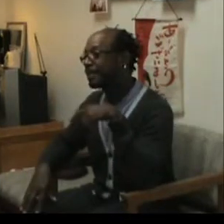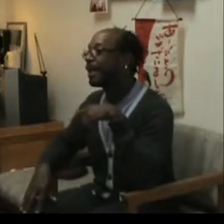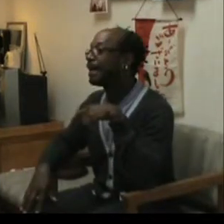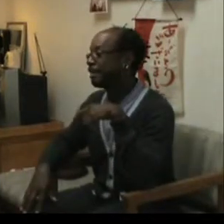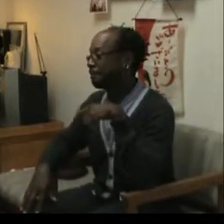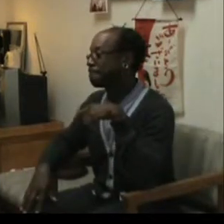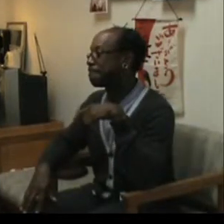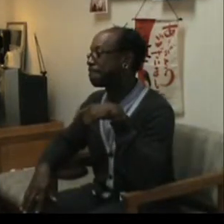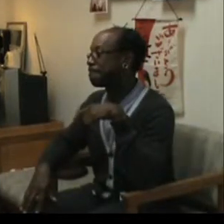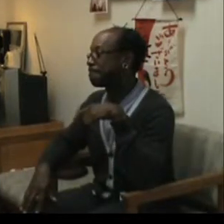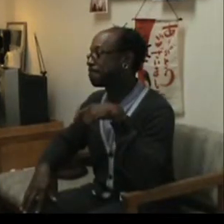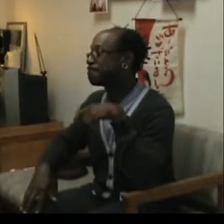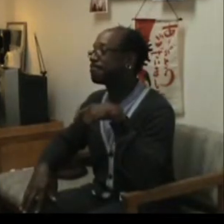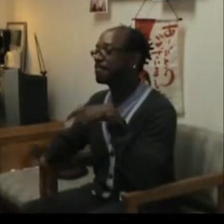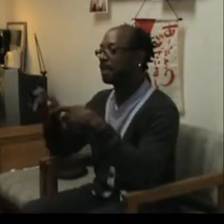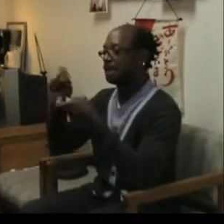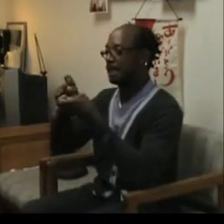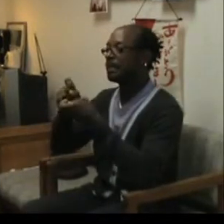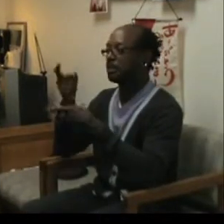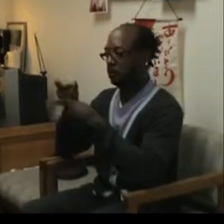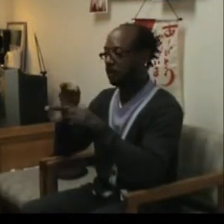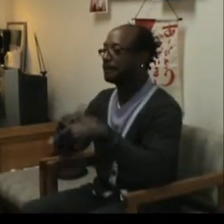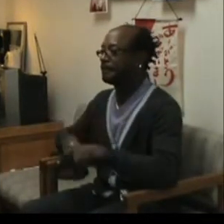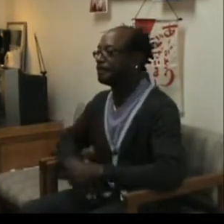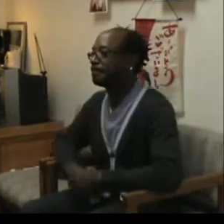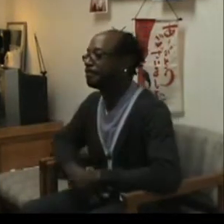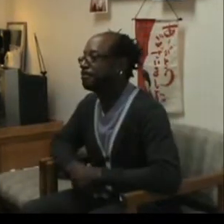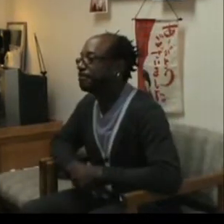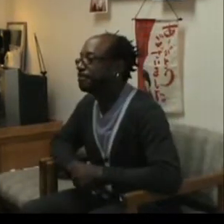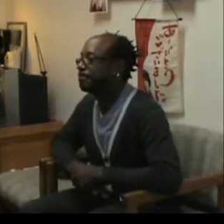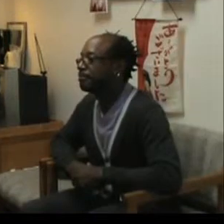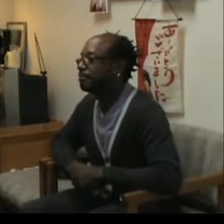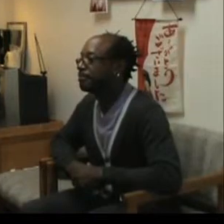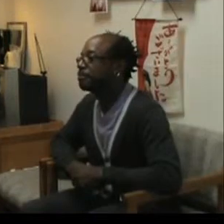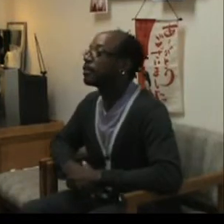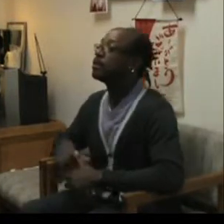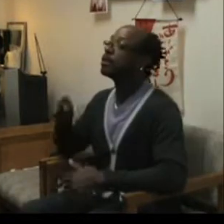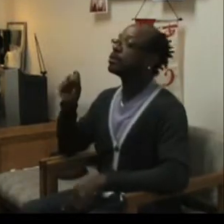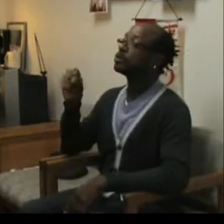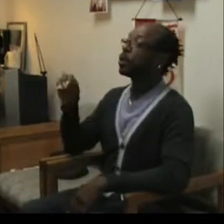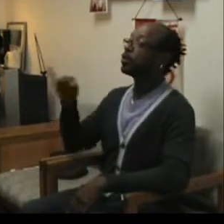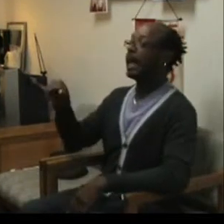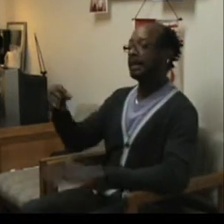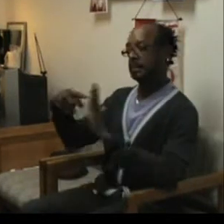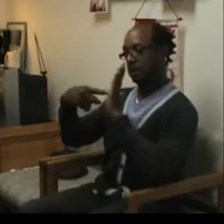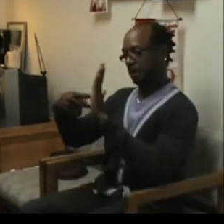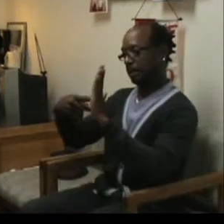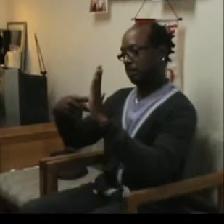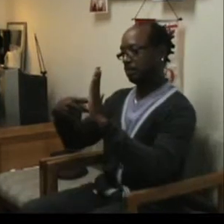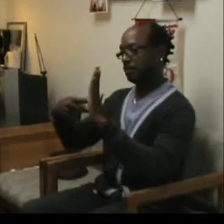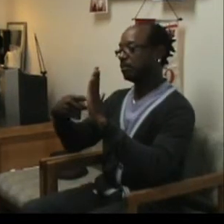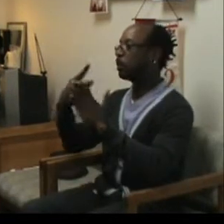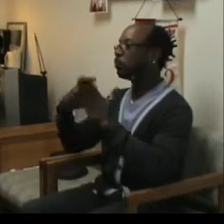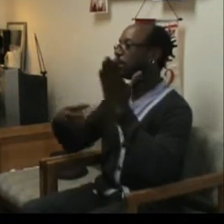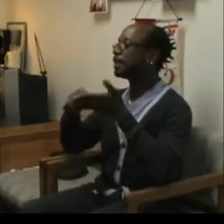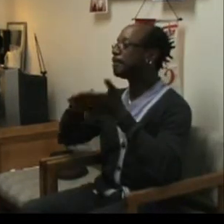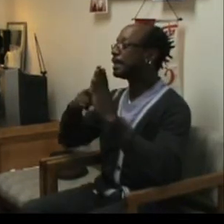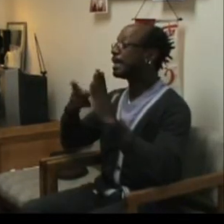Decay. Decay, exactly, exactly. So that is an example of what blockage is or the